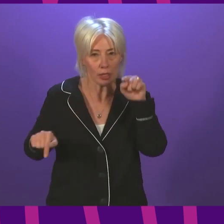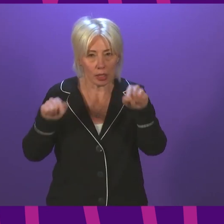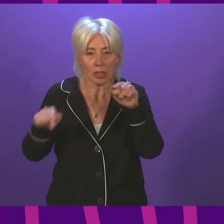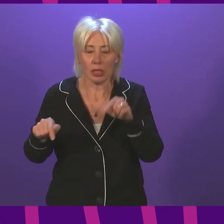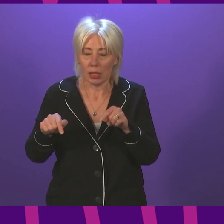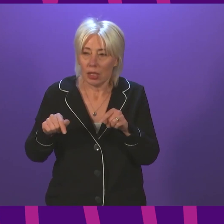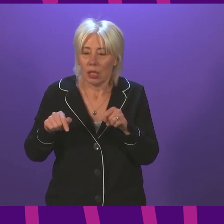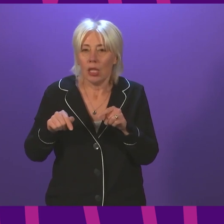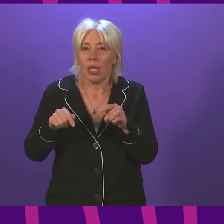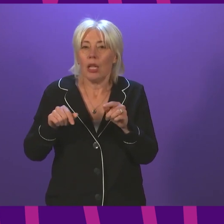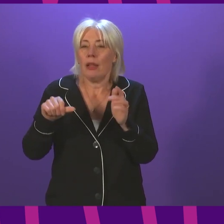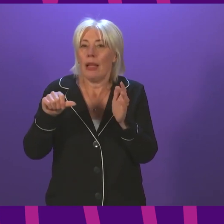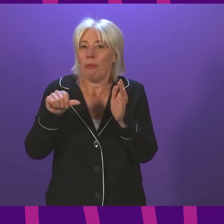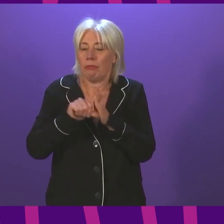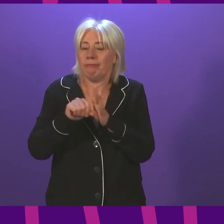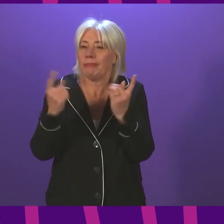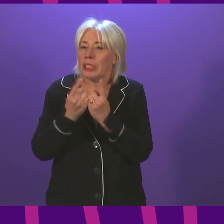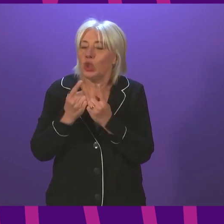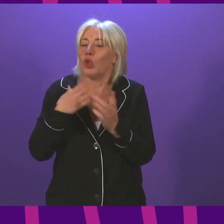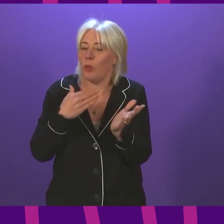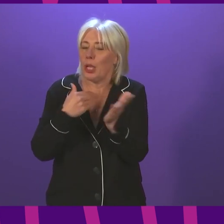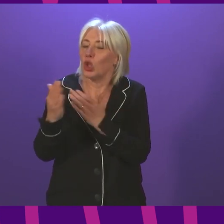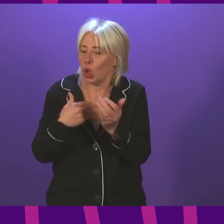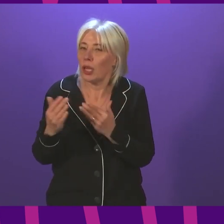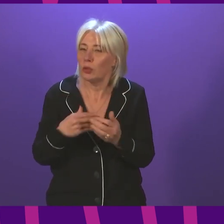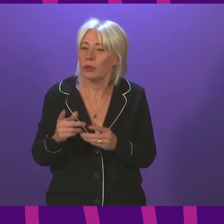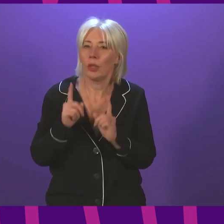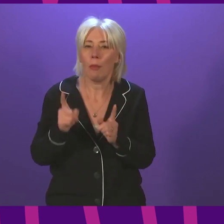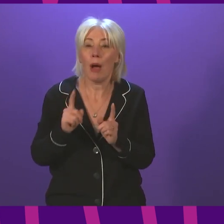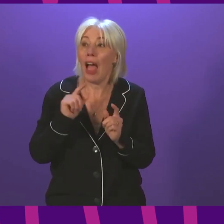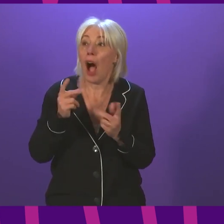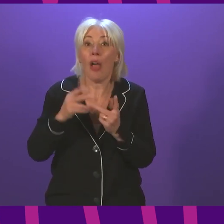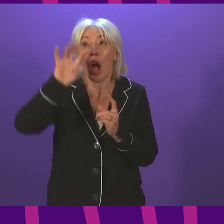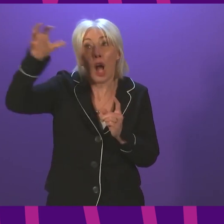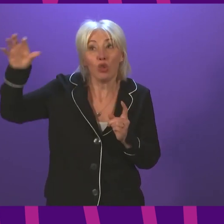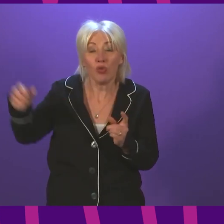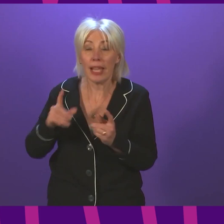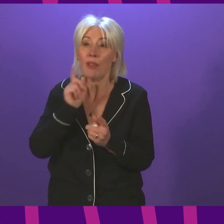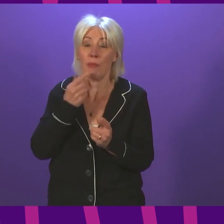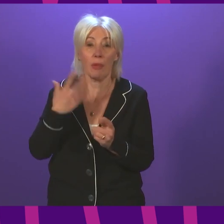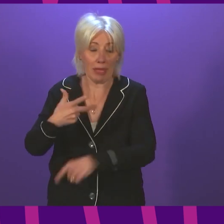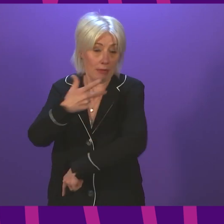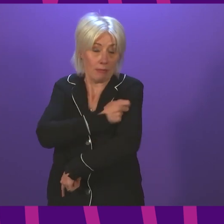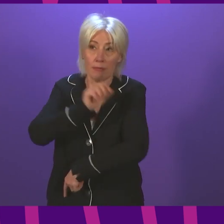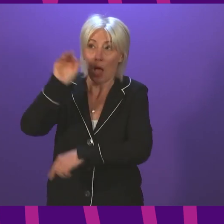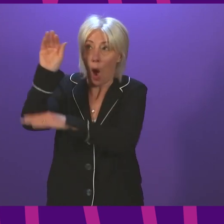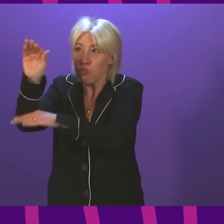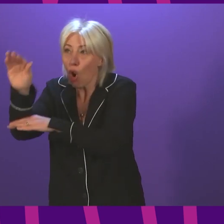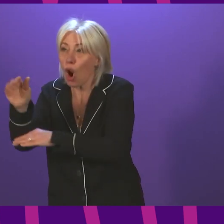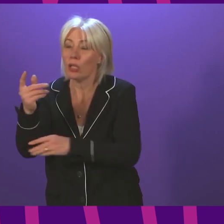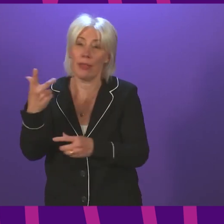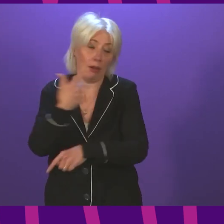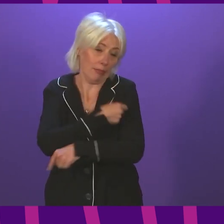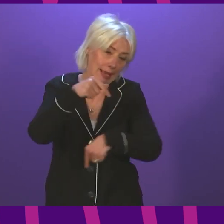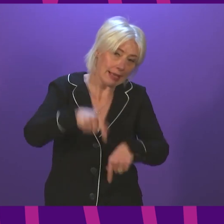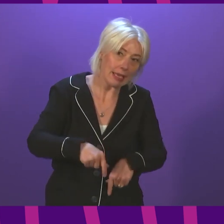issues have been addressed. We continue to add other countries people from other countries can get proof of